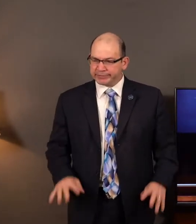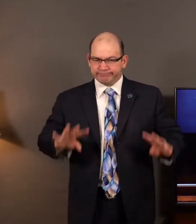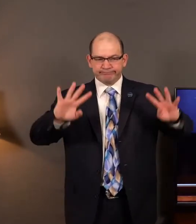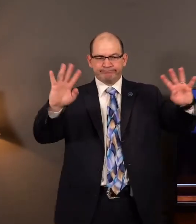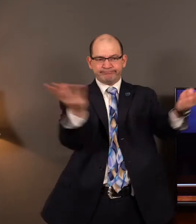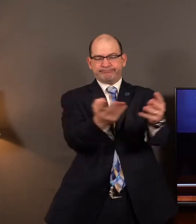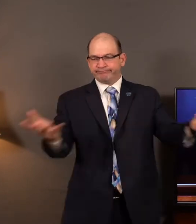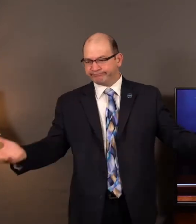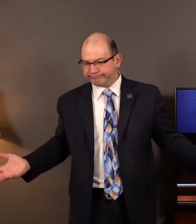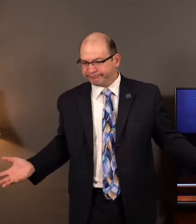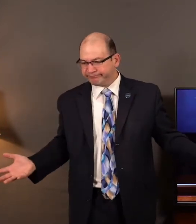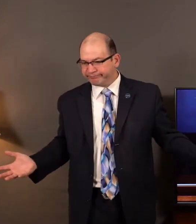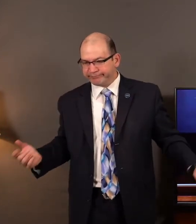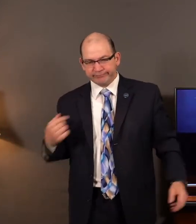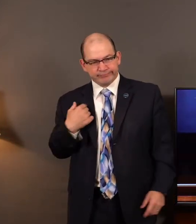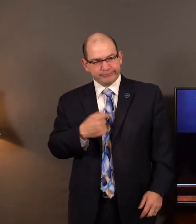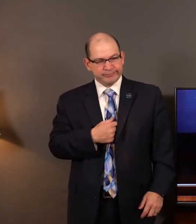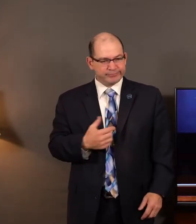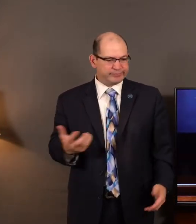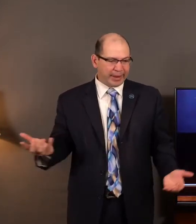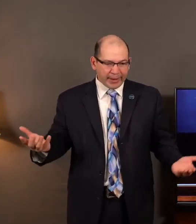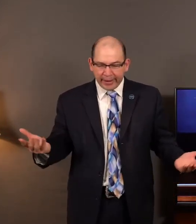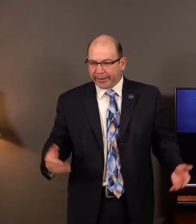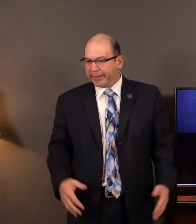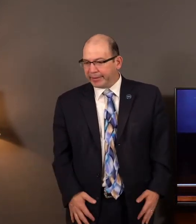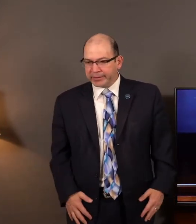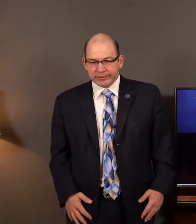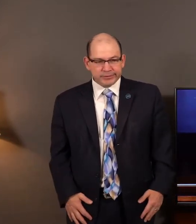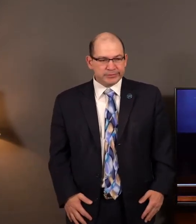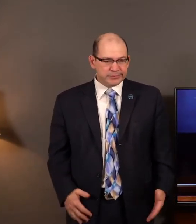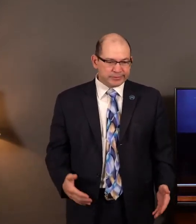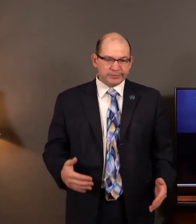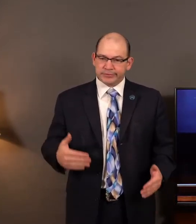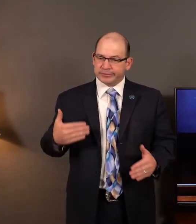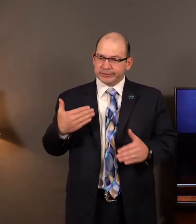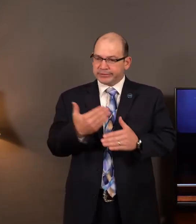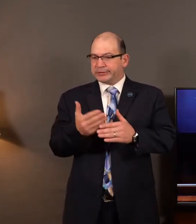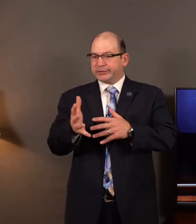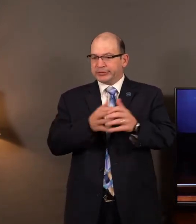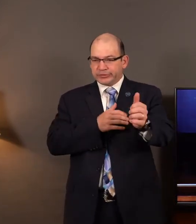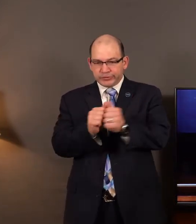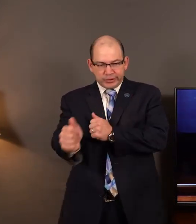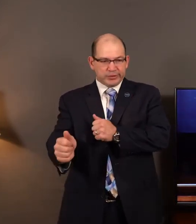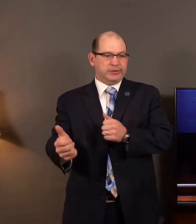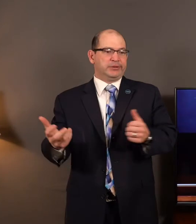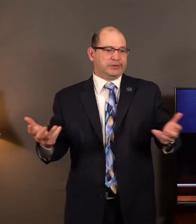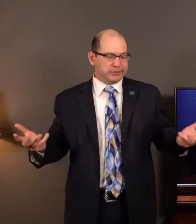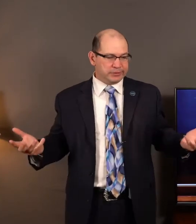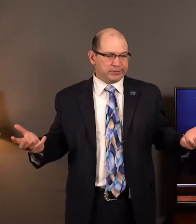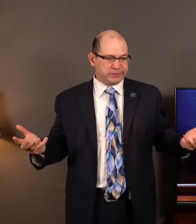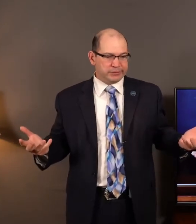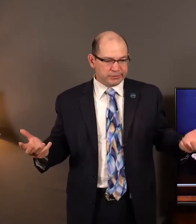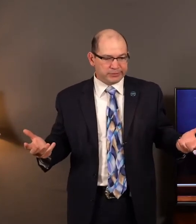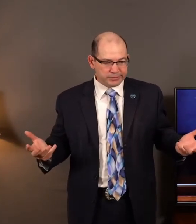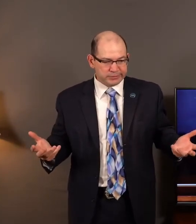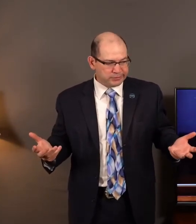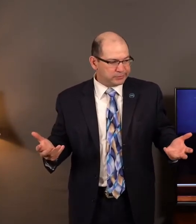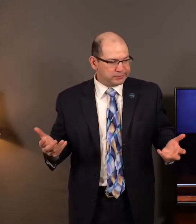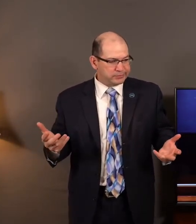city. And we're just on the brink of failure and destruction and defeat. And here we are. We have leprosy.